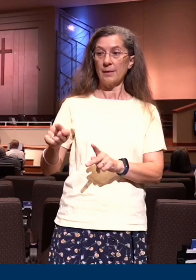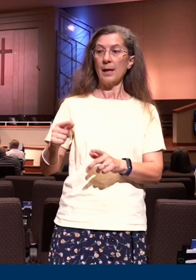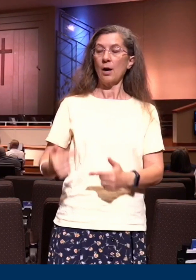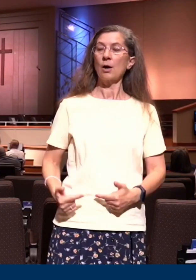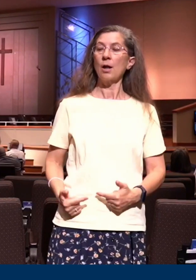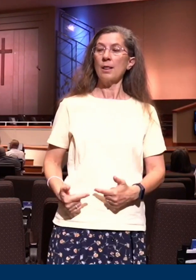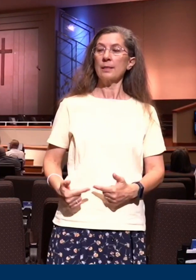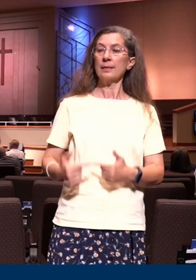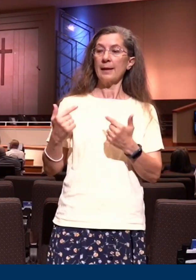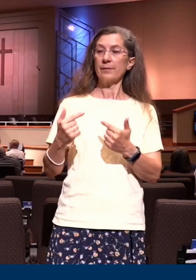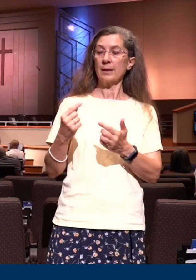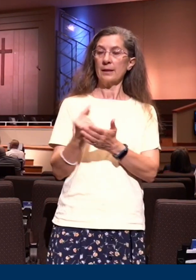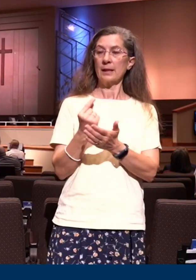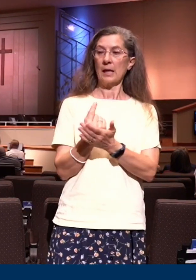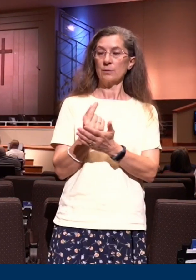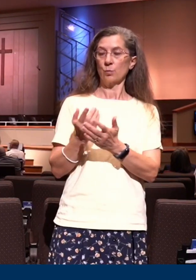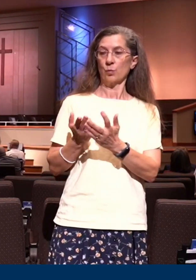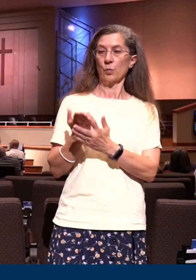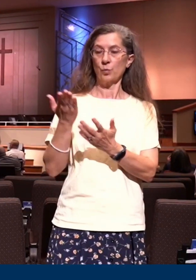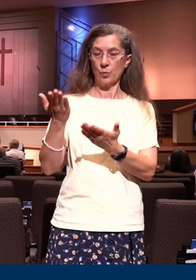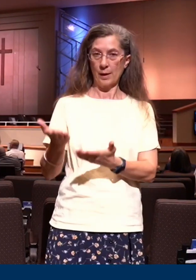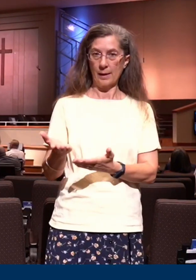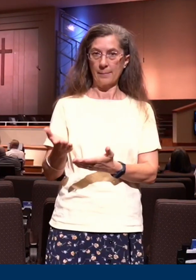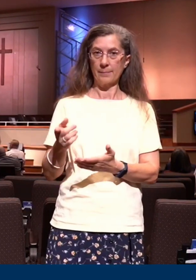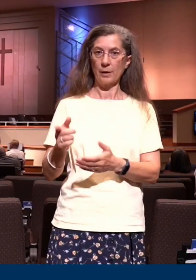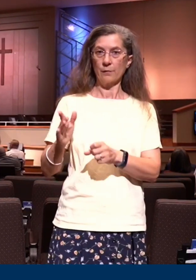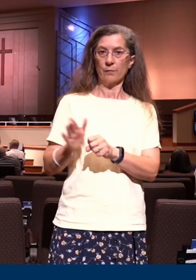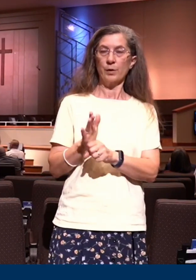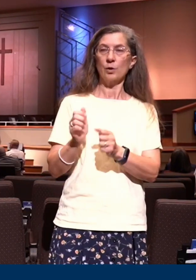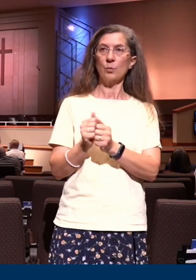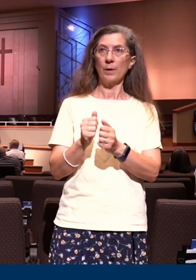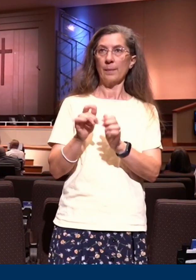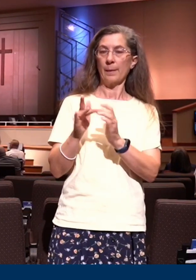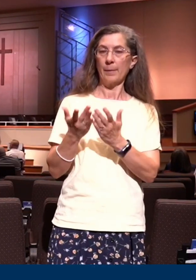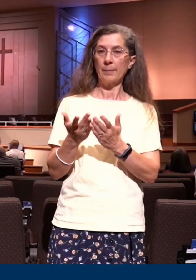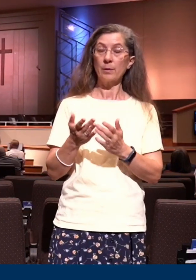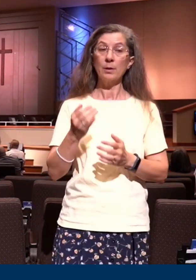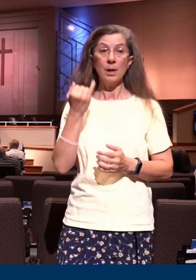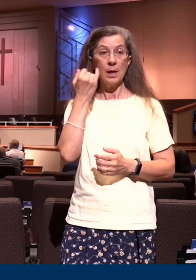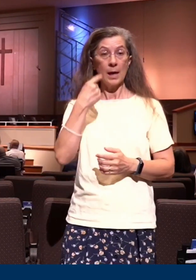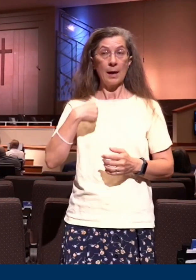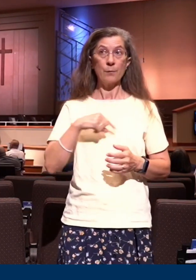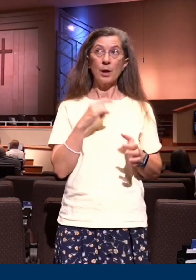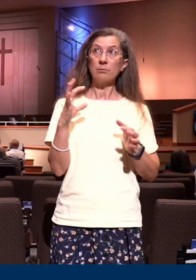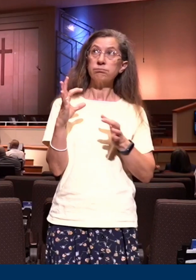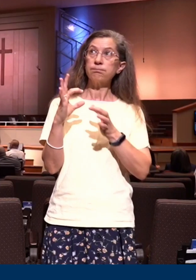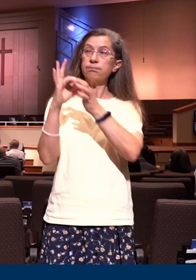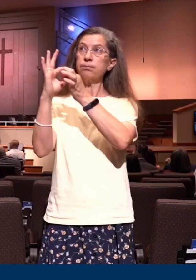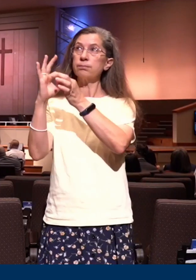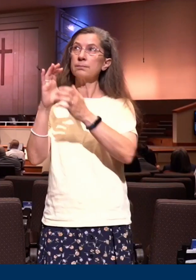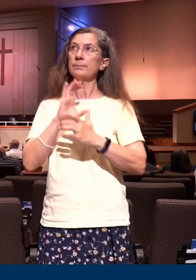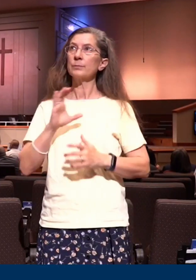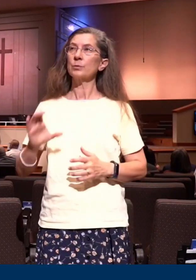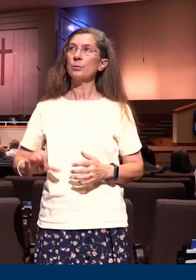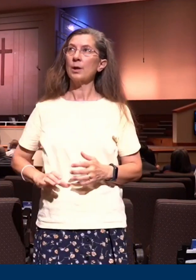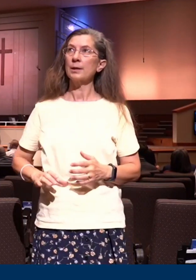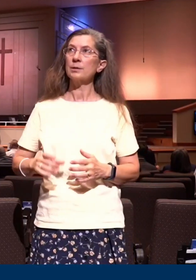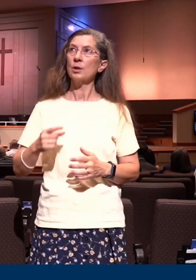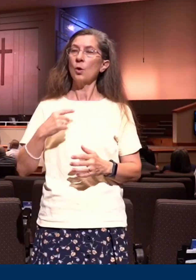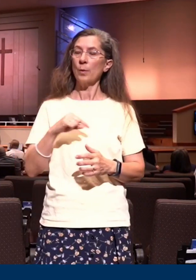the gospel of Jesus Christ. And if we are united with Christ and grafted with Christ, we're planted together with Christ in salvation,